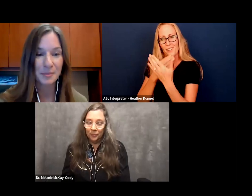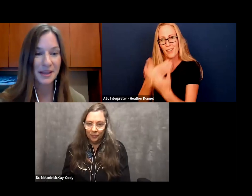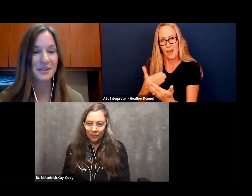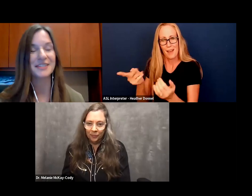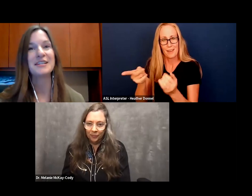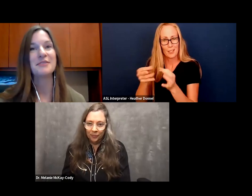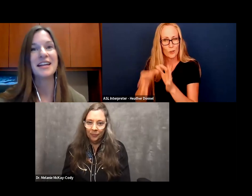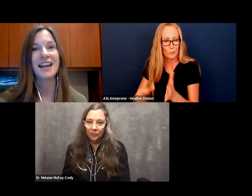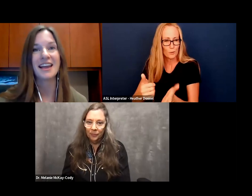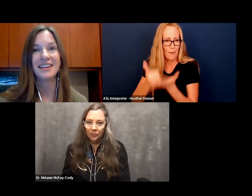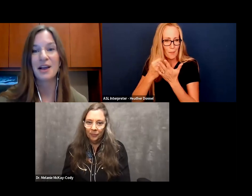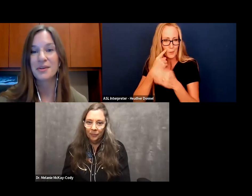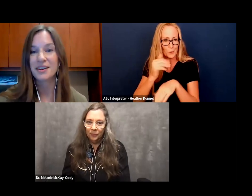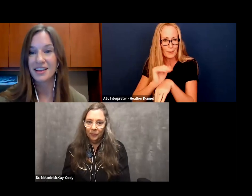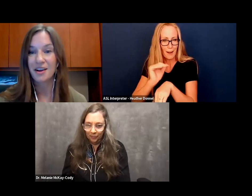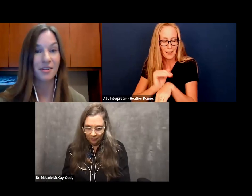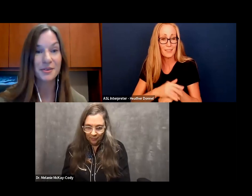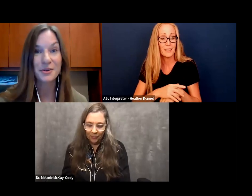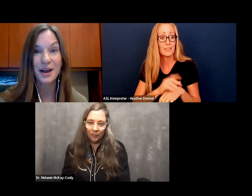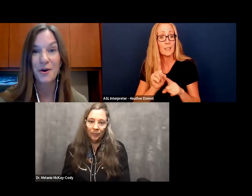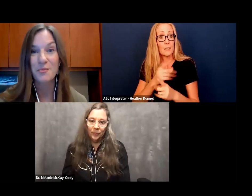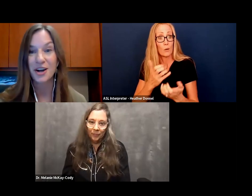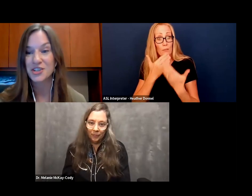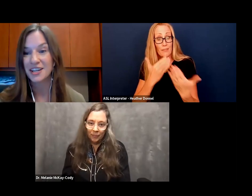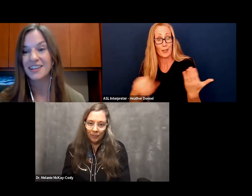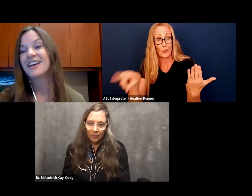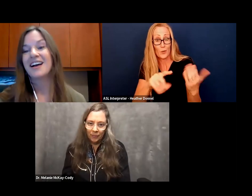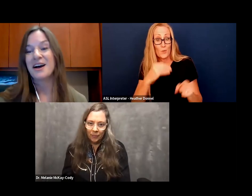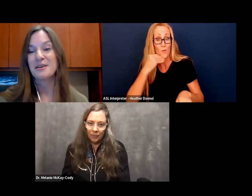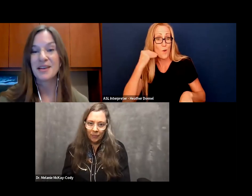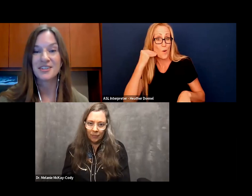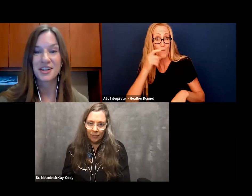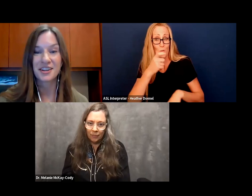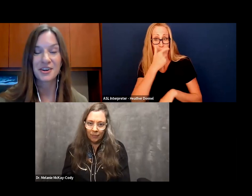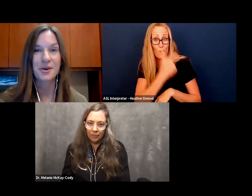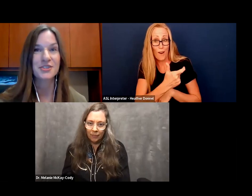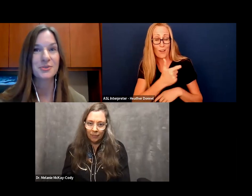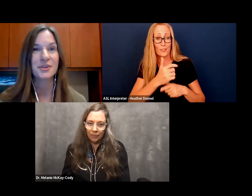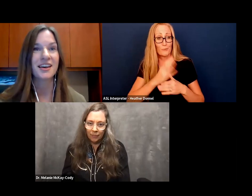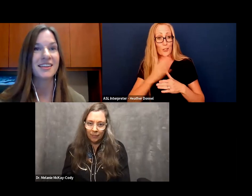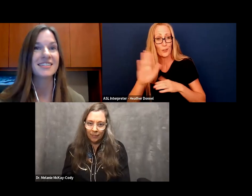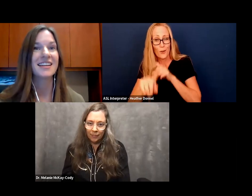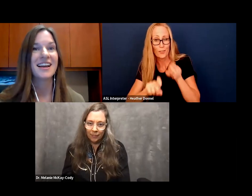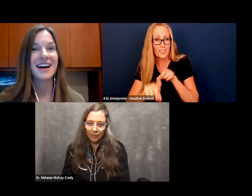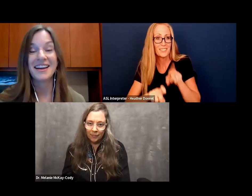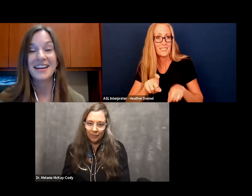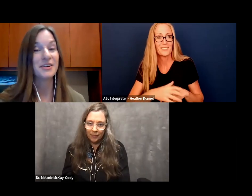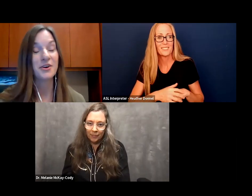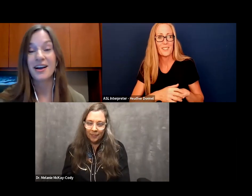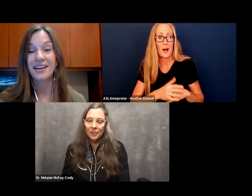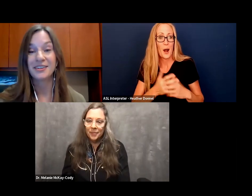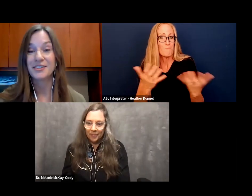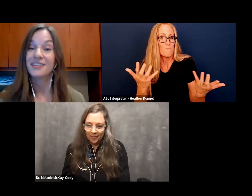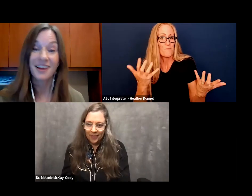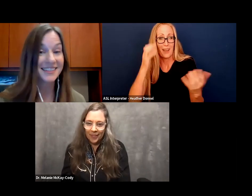for helping out this evening. And I want to thank all of you at home watching and sharing your questions with us. I